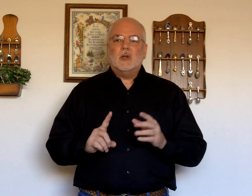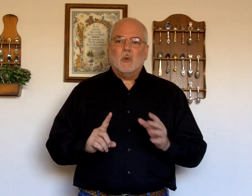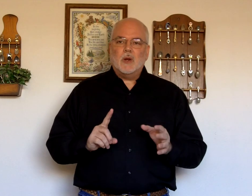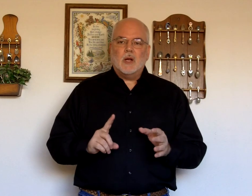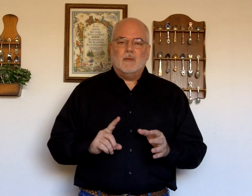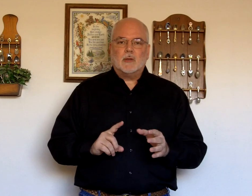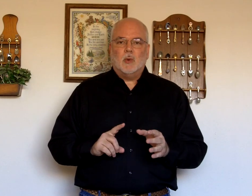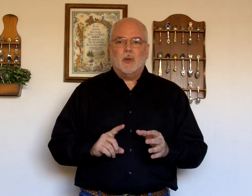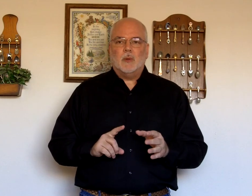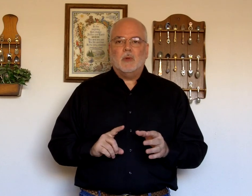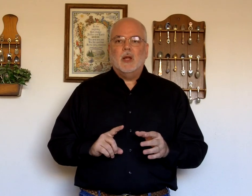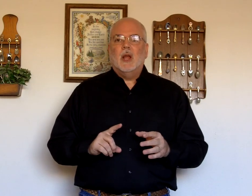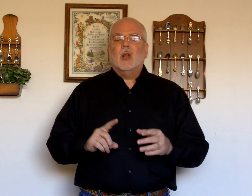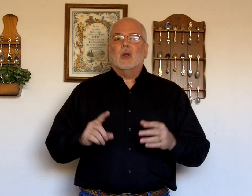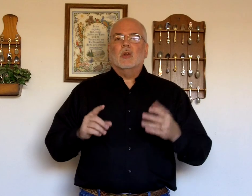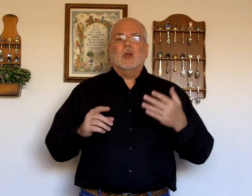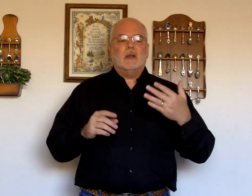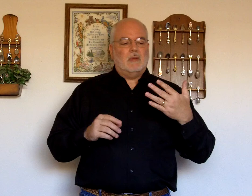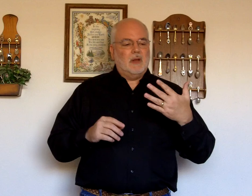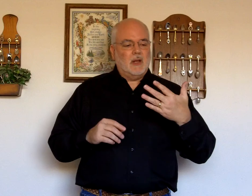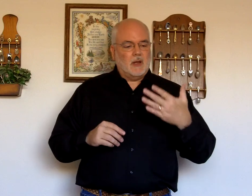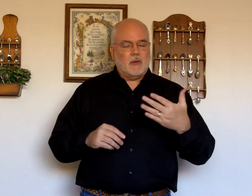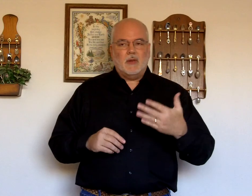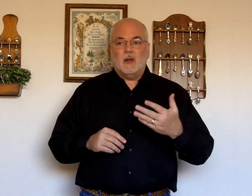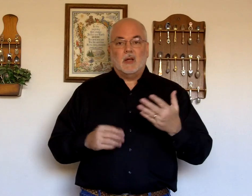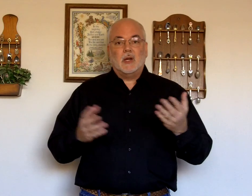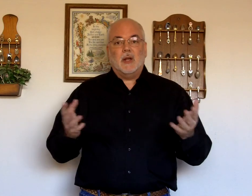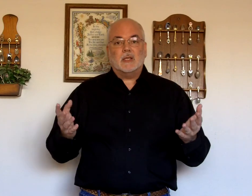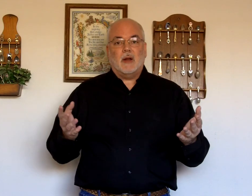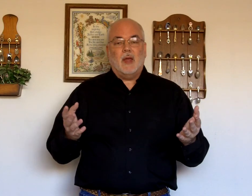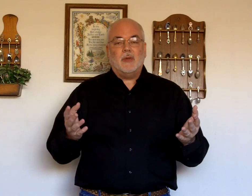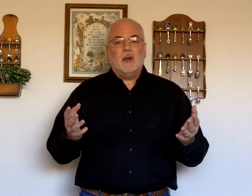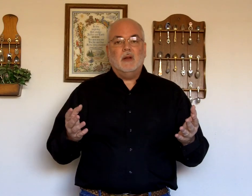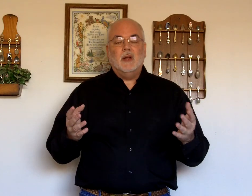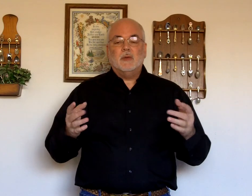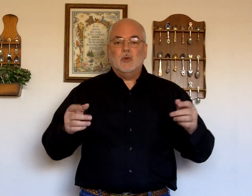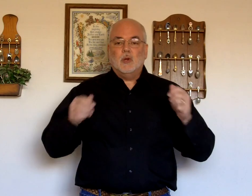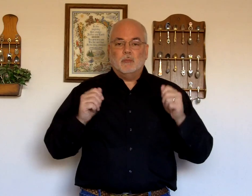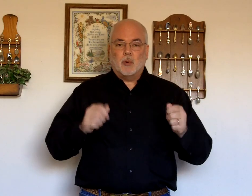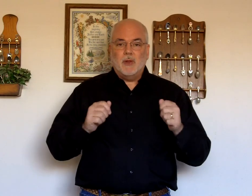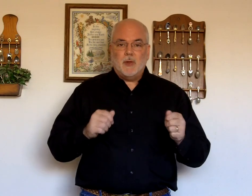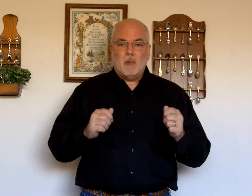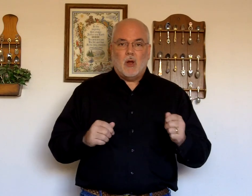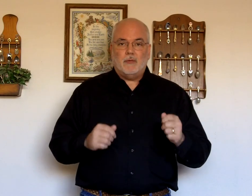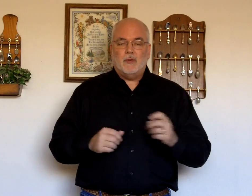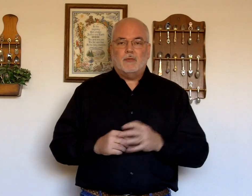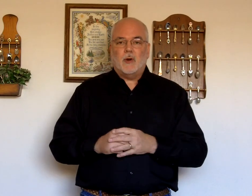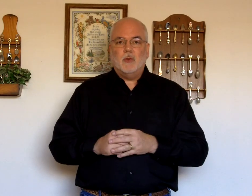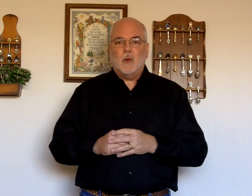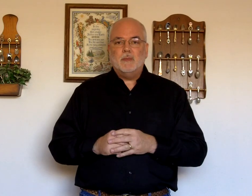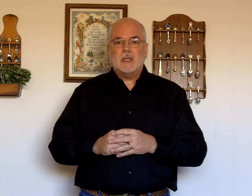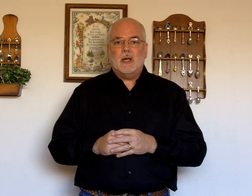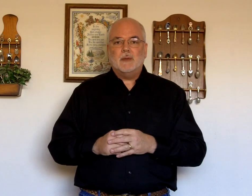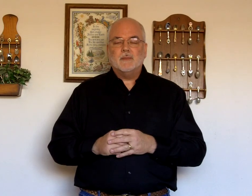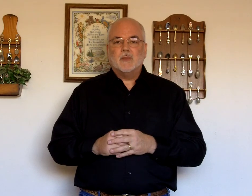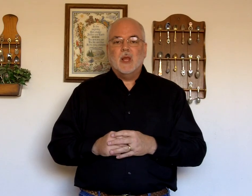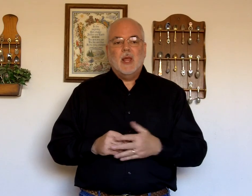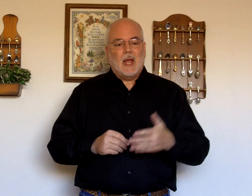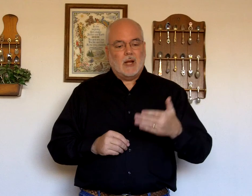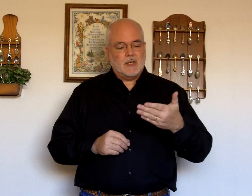to where you're comfortable with them. Get. The. The lyrics are out there. You can print them off. From the website. I'd